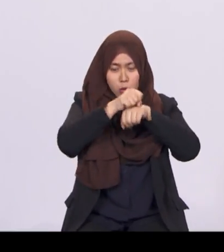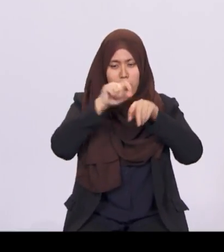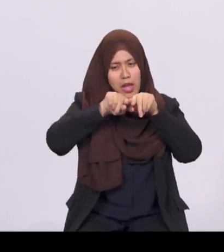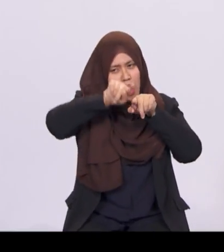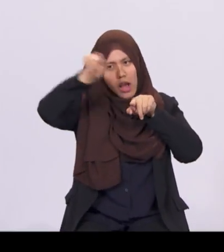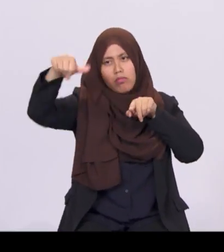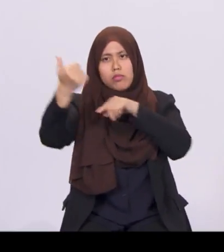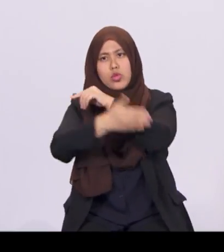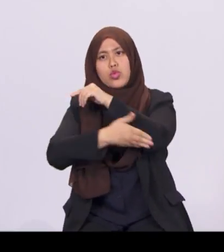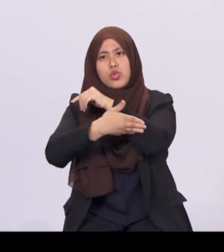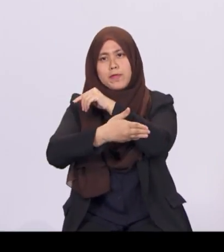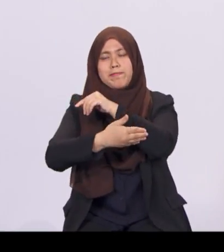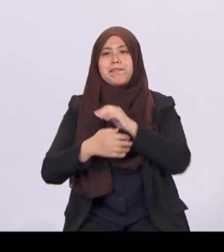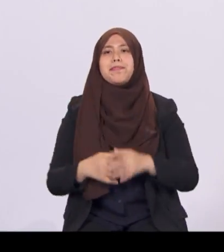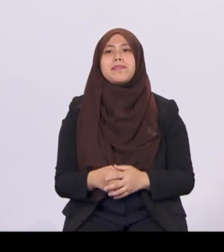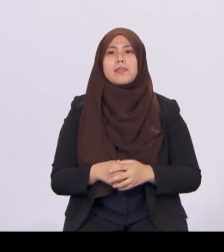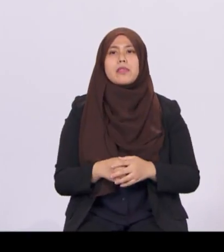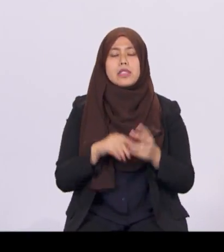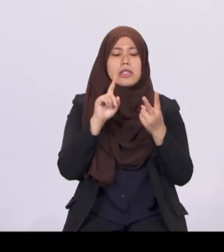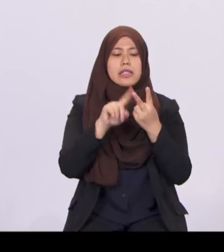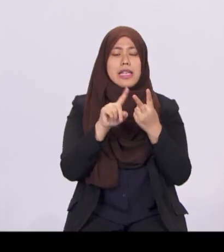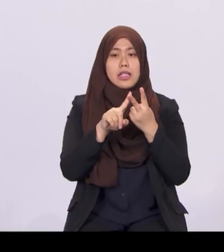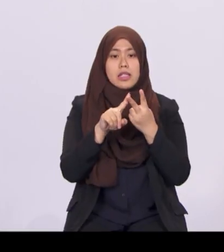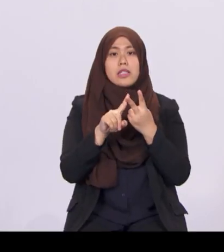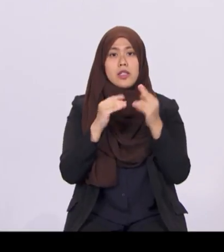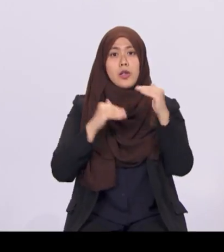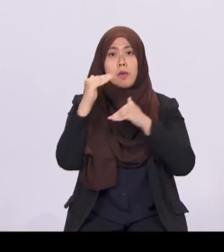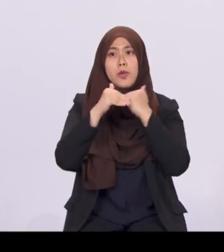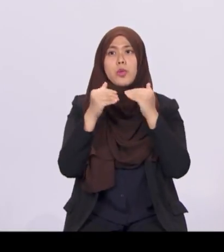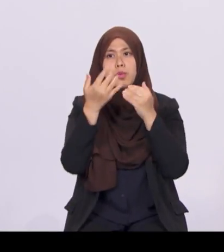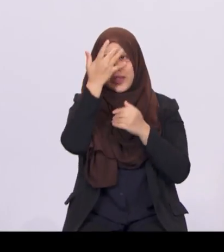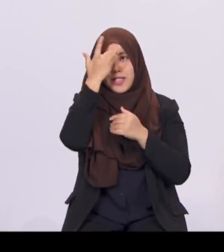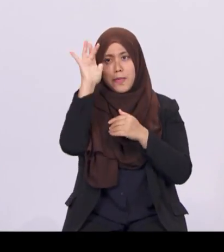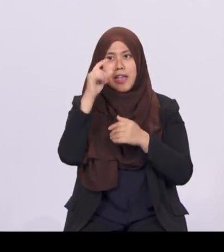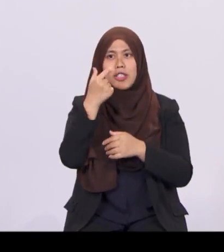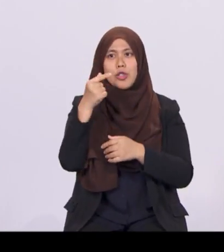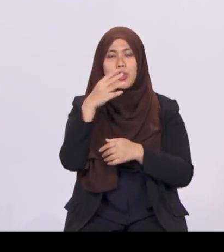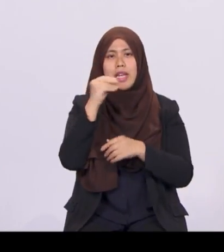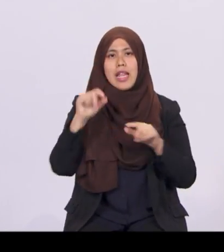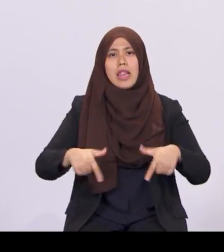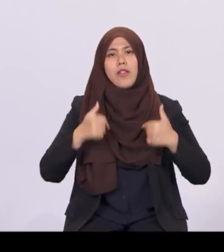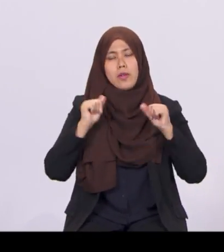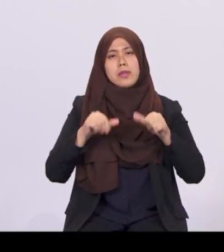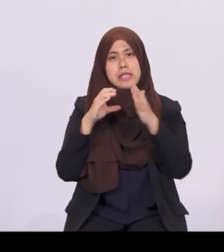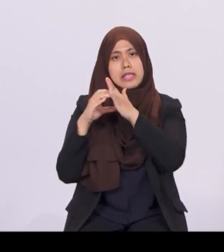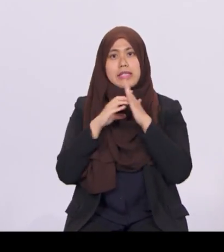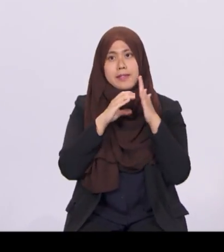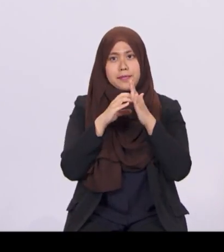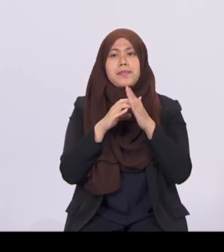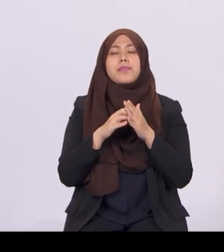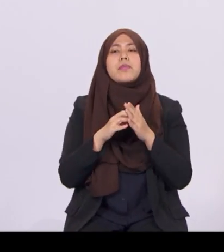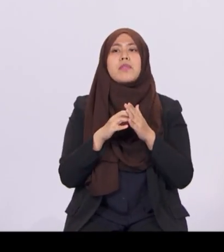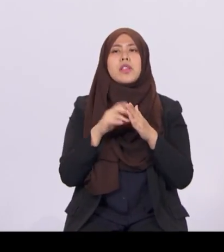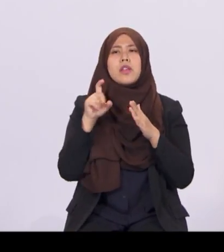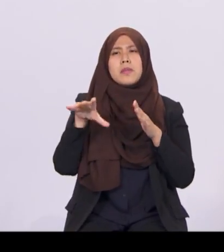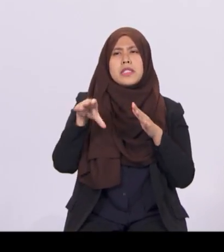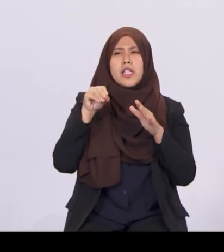Second, we will build a smart, green and liveable city. We should take full advantage of the latest